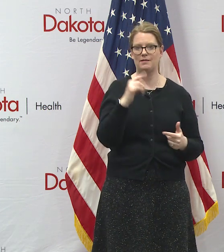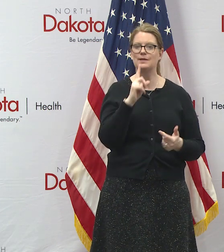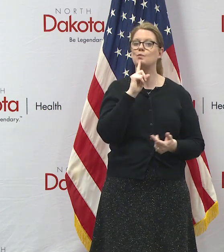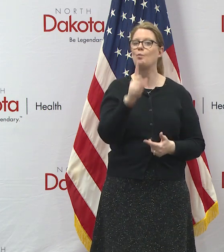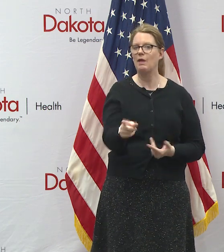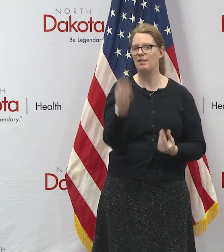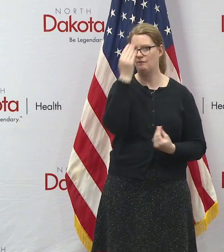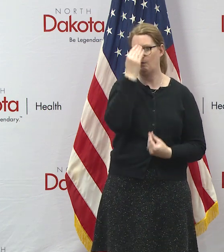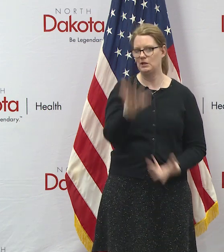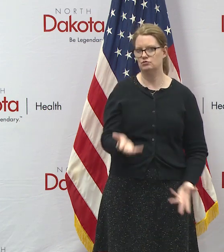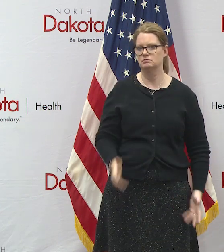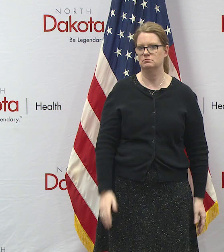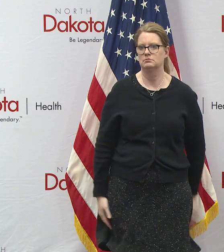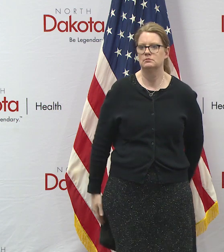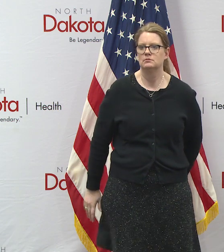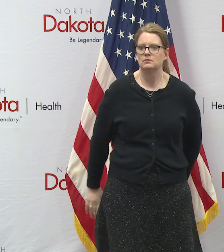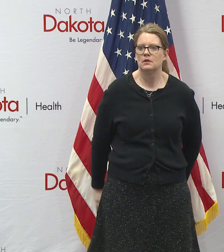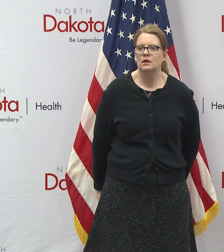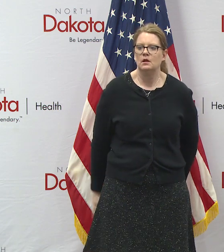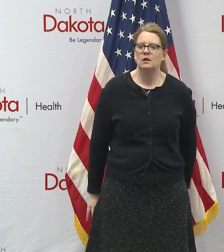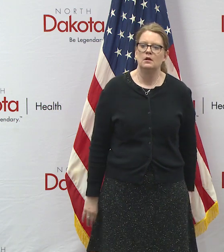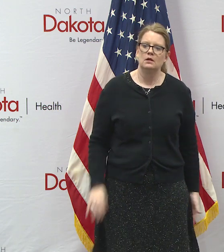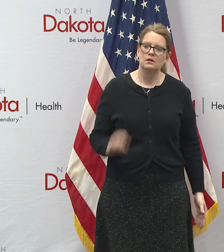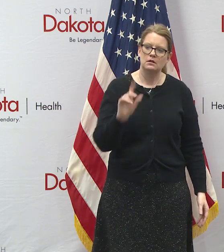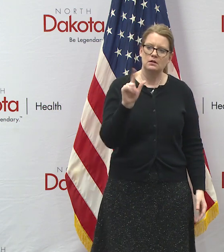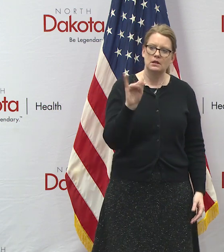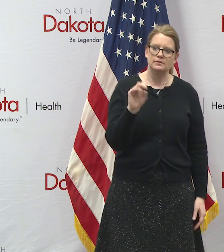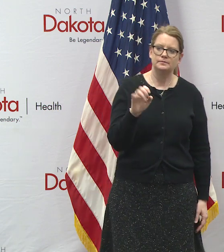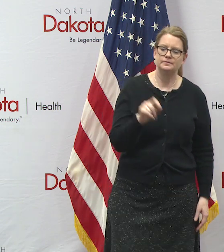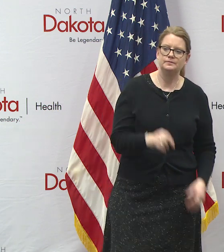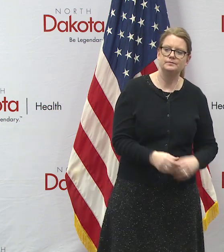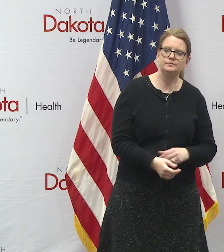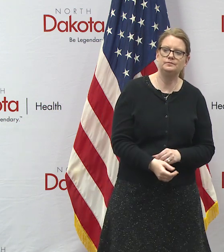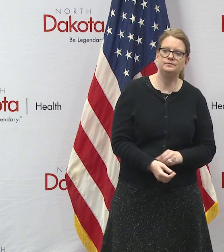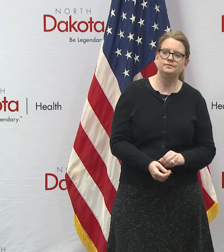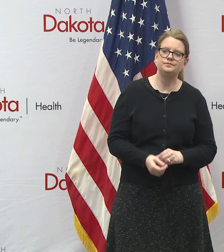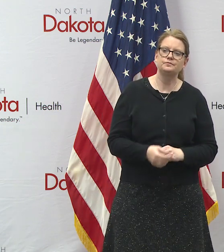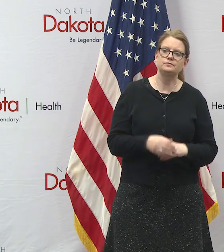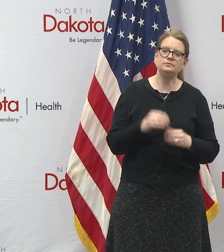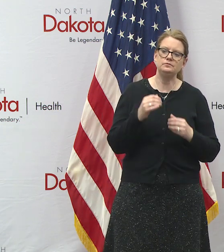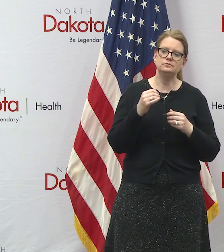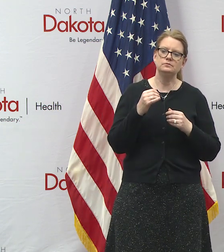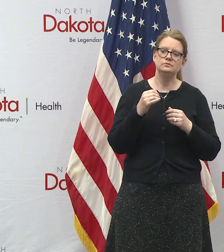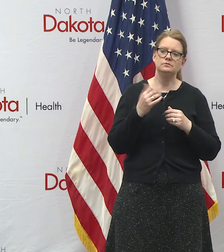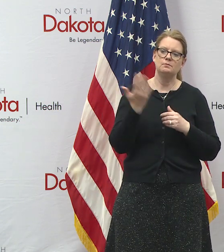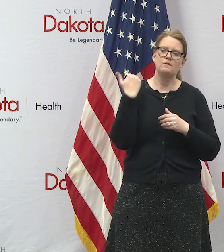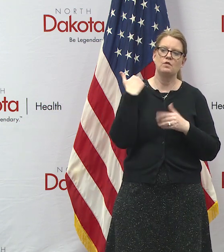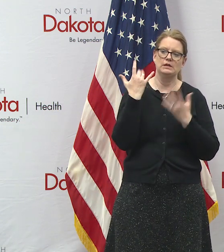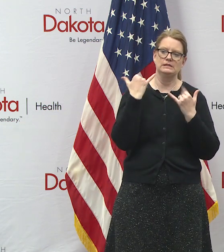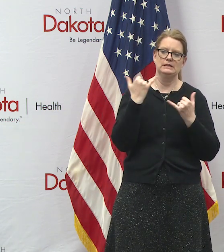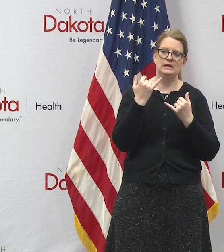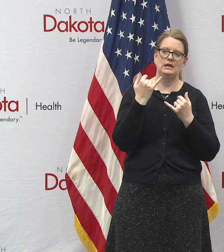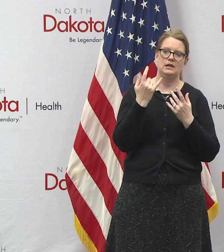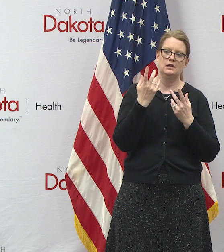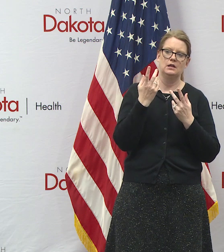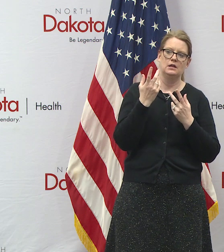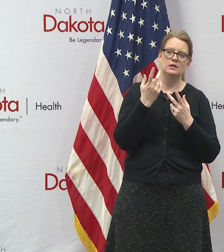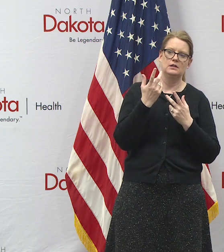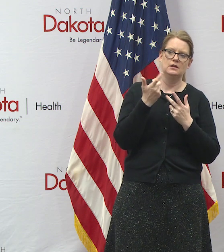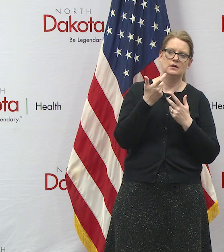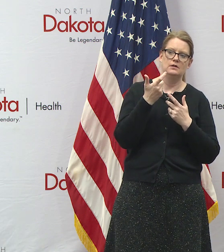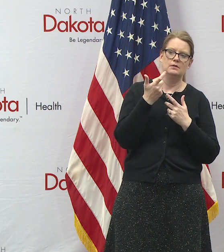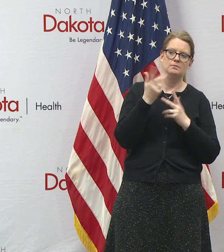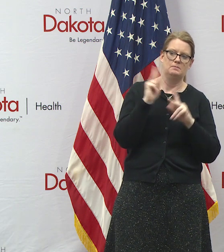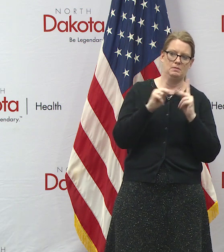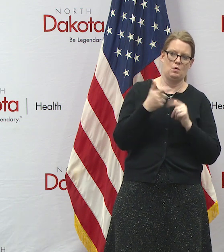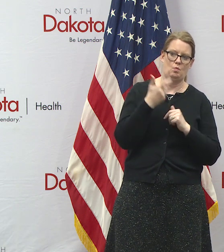lane we had a couple questions from uh viewers earlier today the first one being with